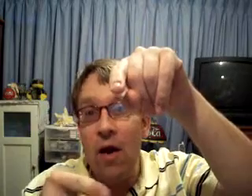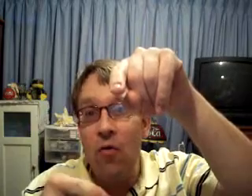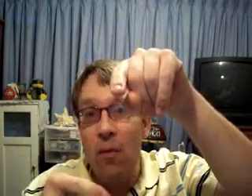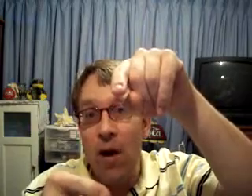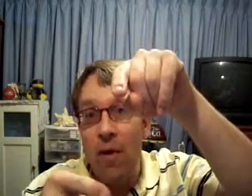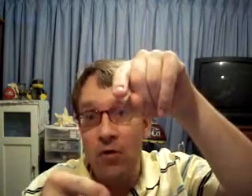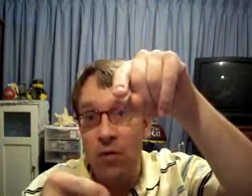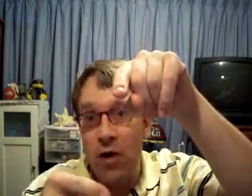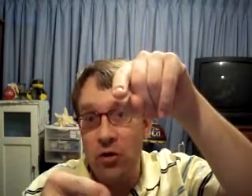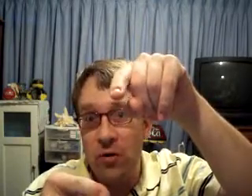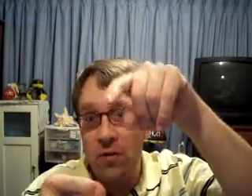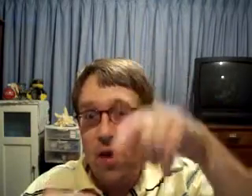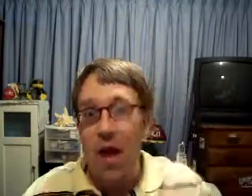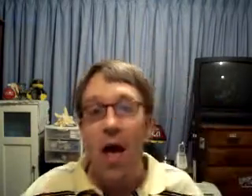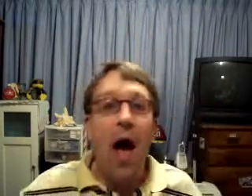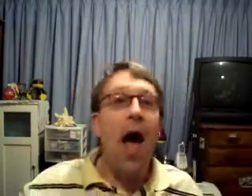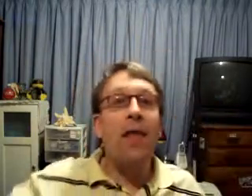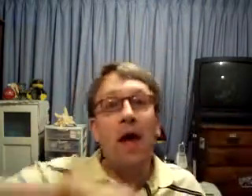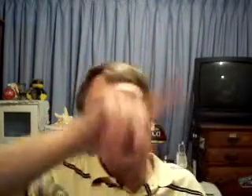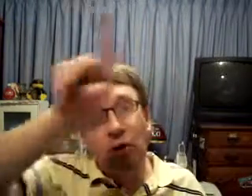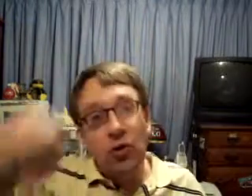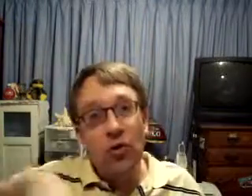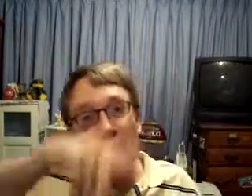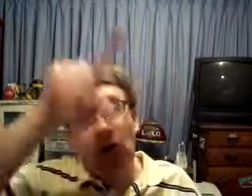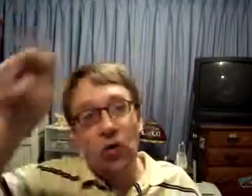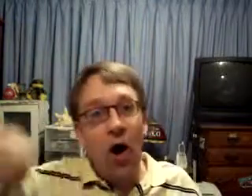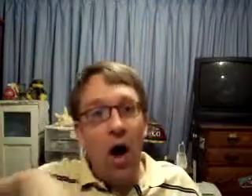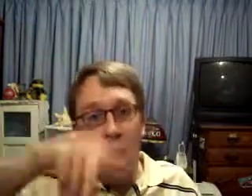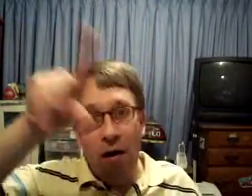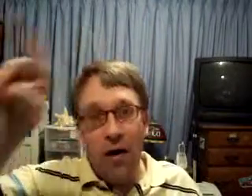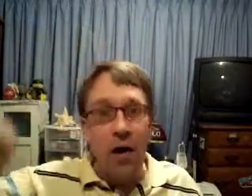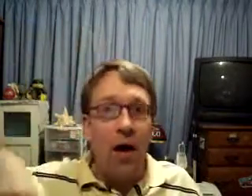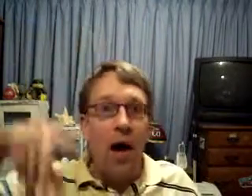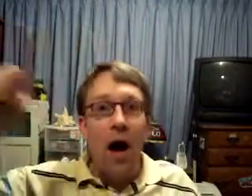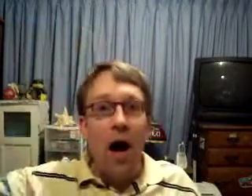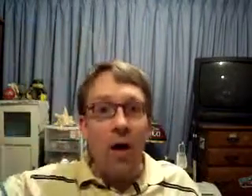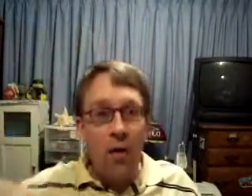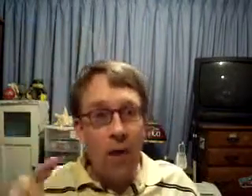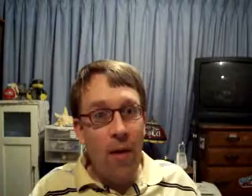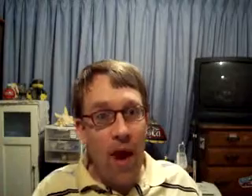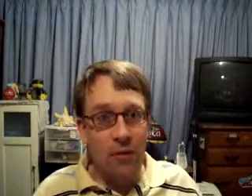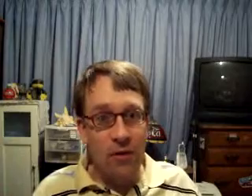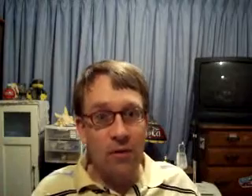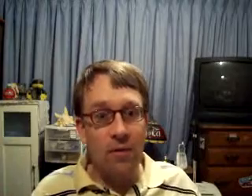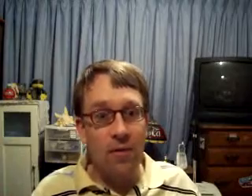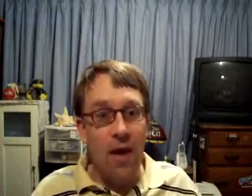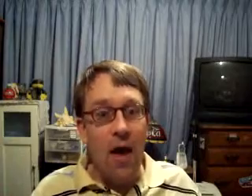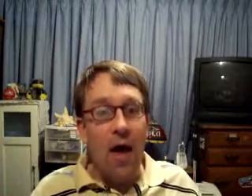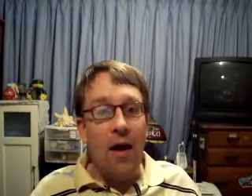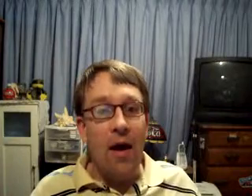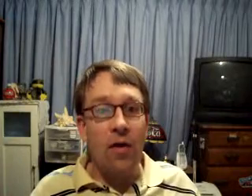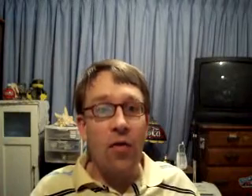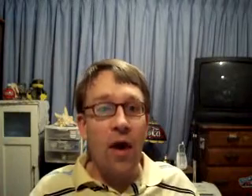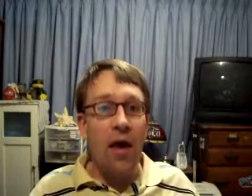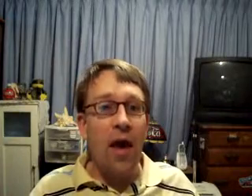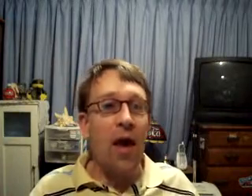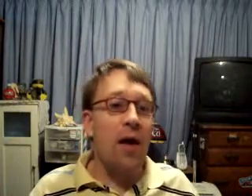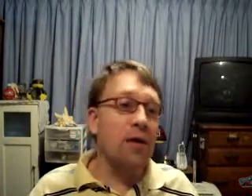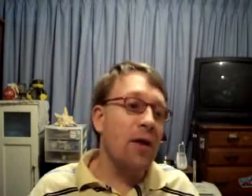of equal barometric pressure. And that's what you see drawn on weather maps. Now, the thing is